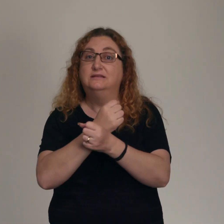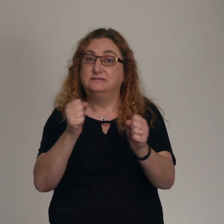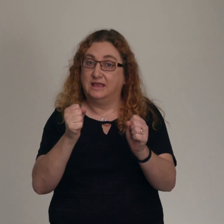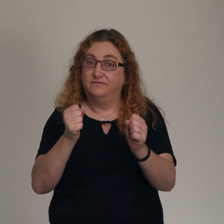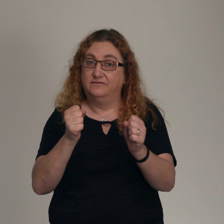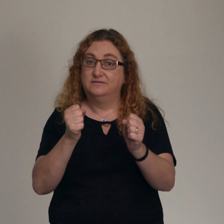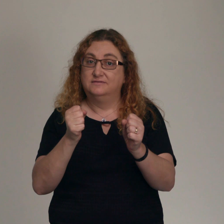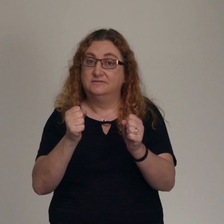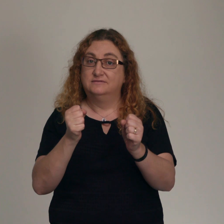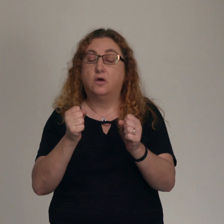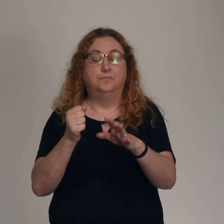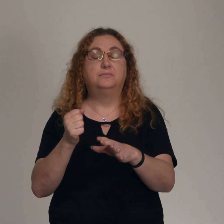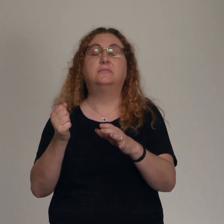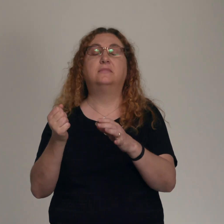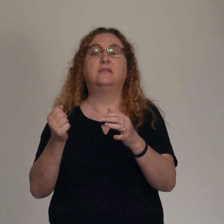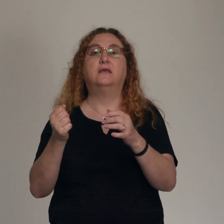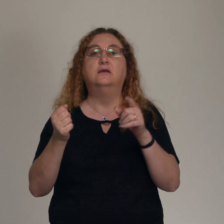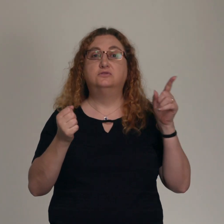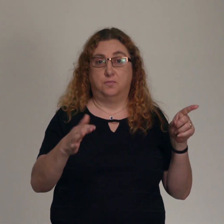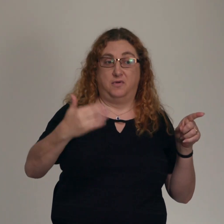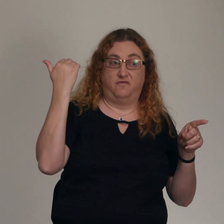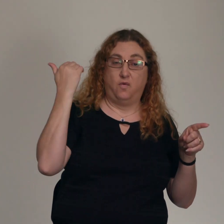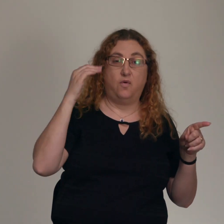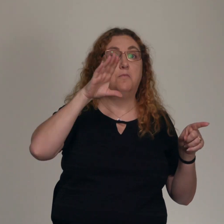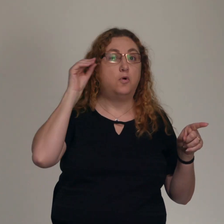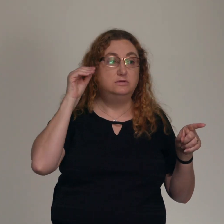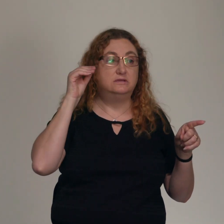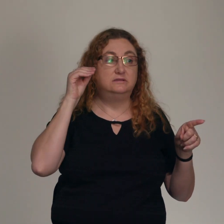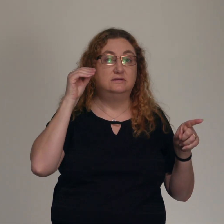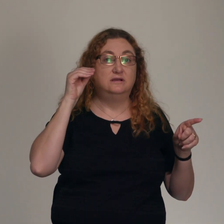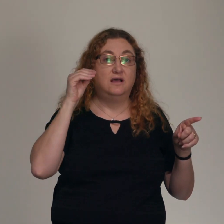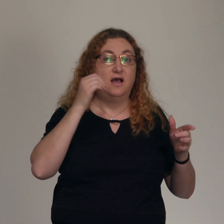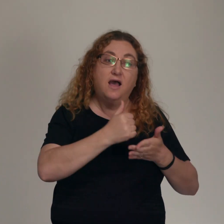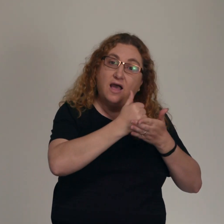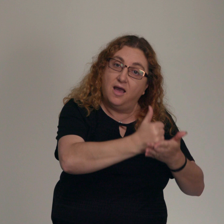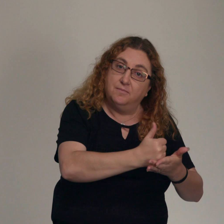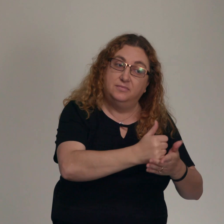faith, how is it that they live unto obedience to God in the ways that are going to lead to their flourishing, to their abundance?